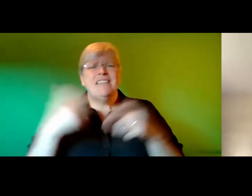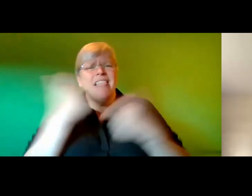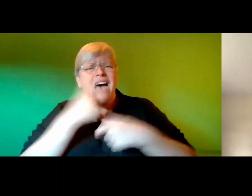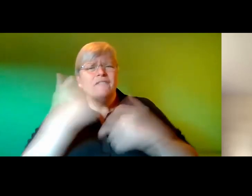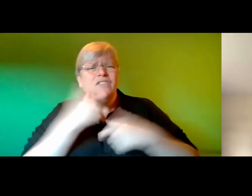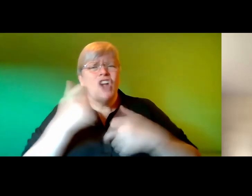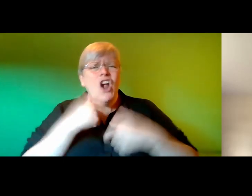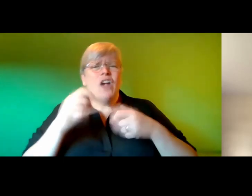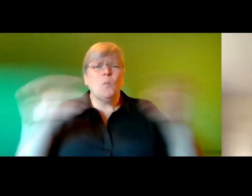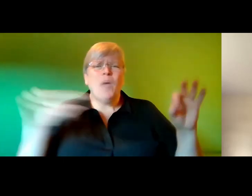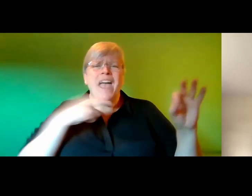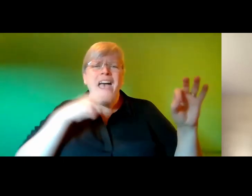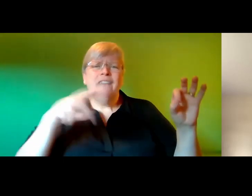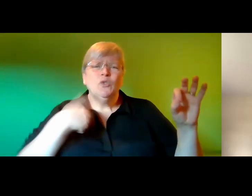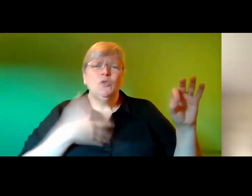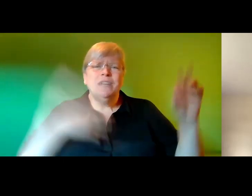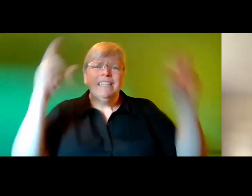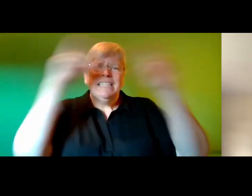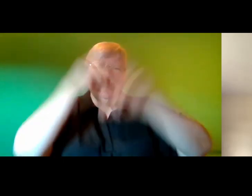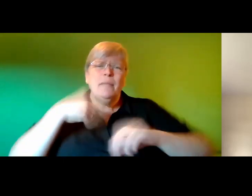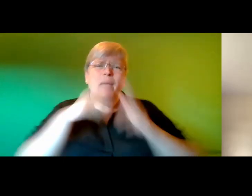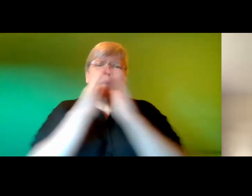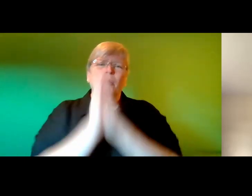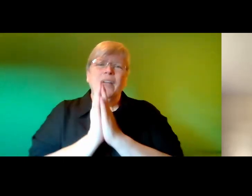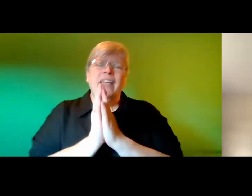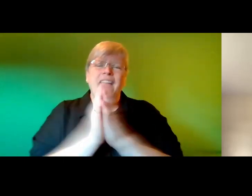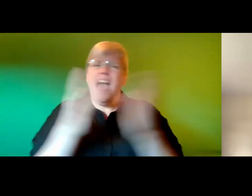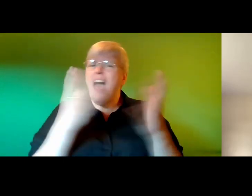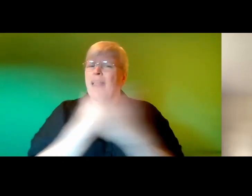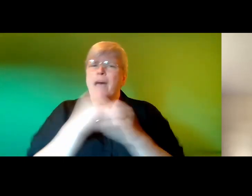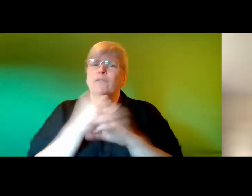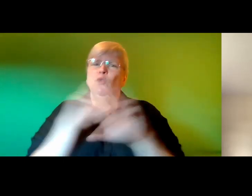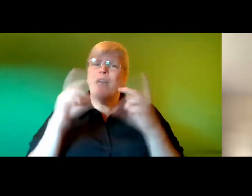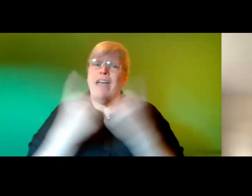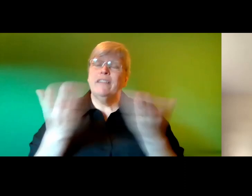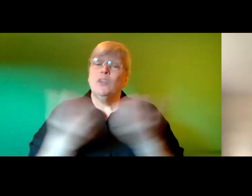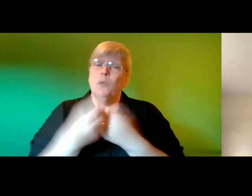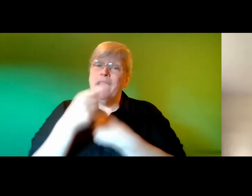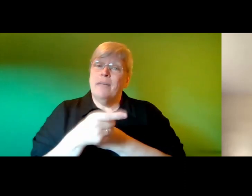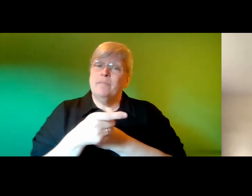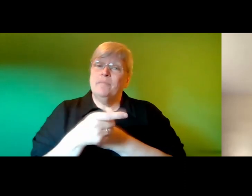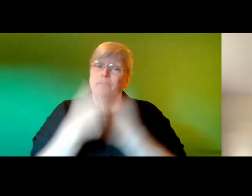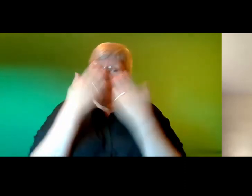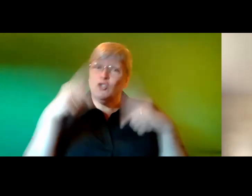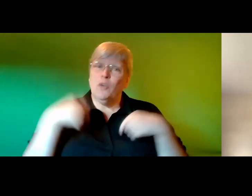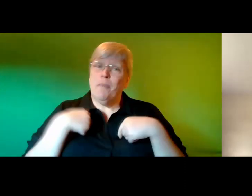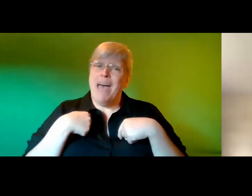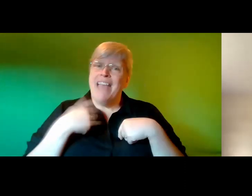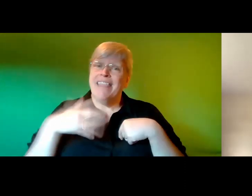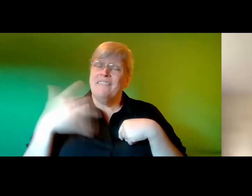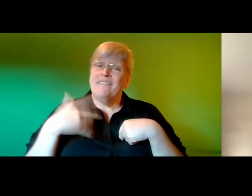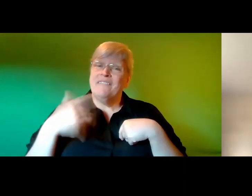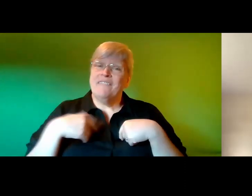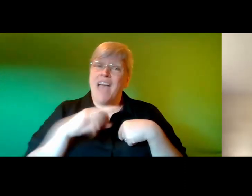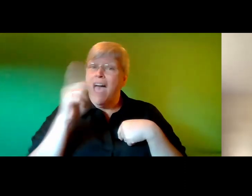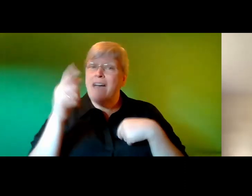i love doing everything with them because it's my job to make them proud and show them my life here every afternoon after school